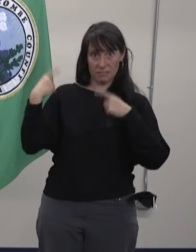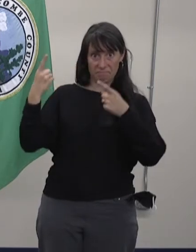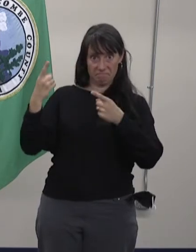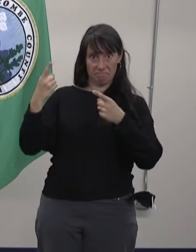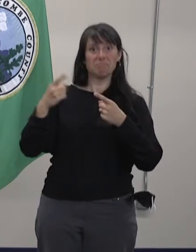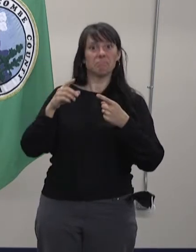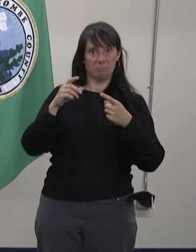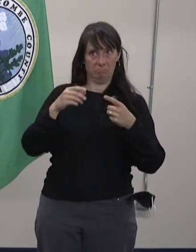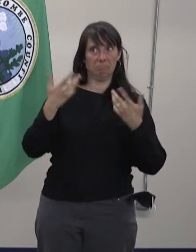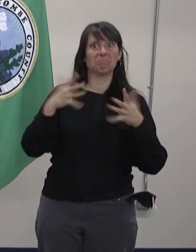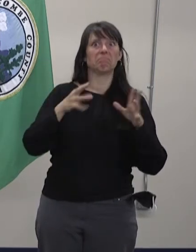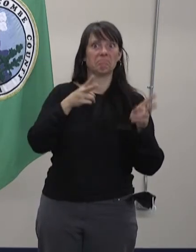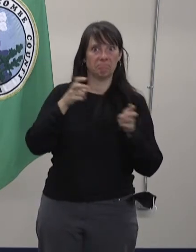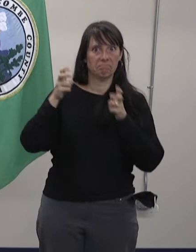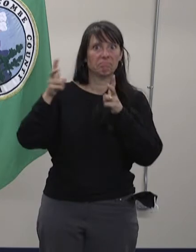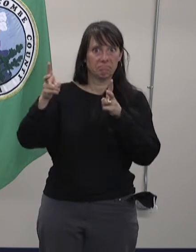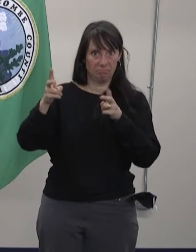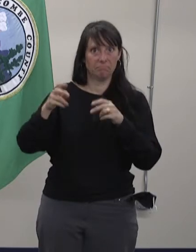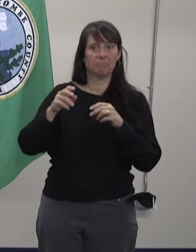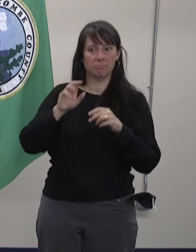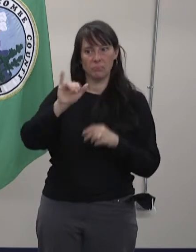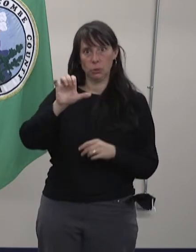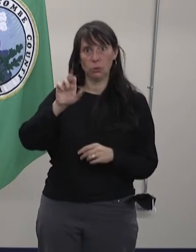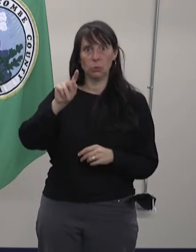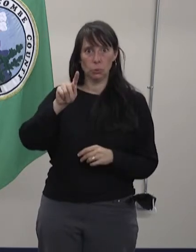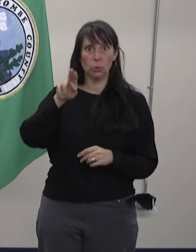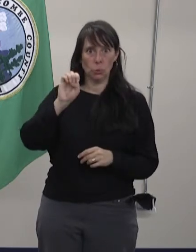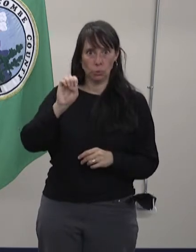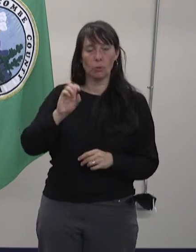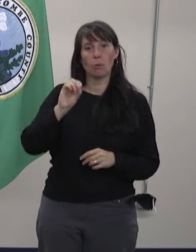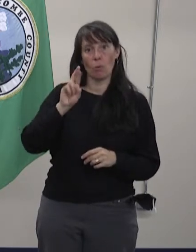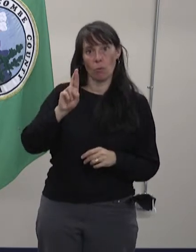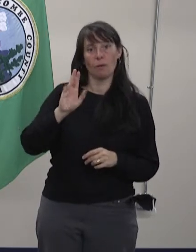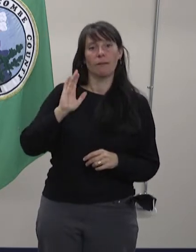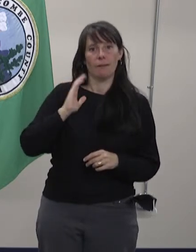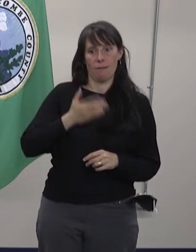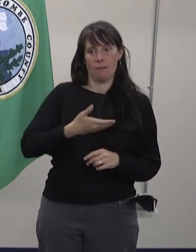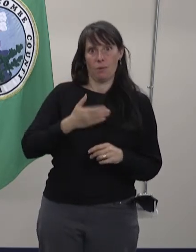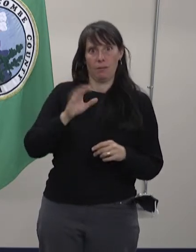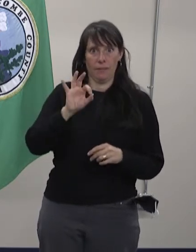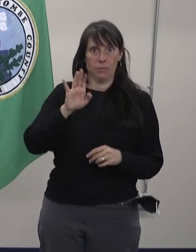County YouTube channel on Facebook at BCGOV.